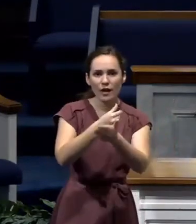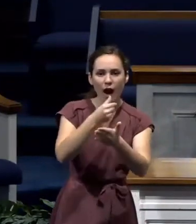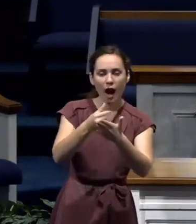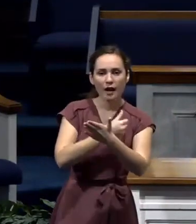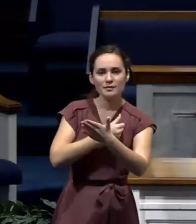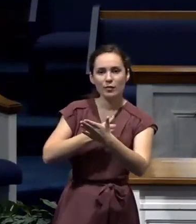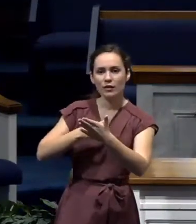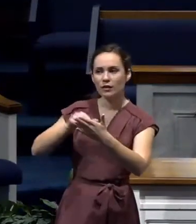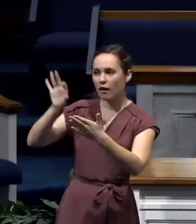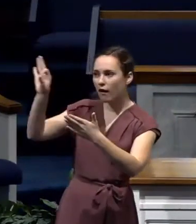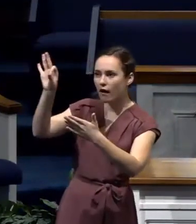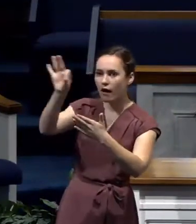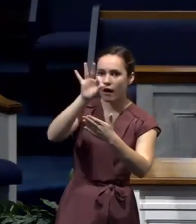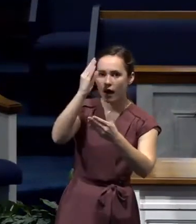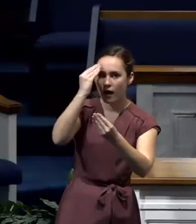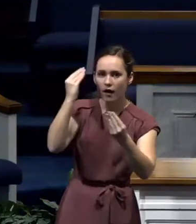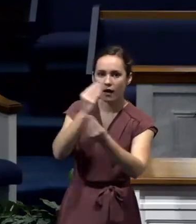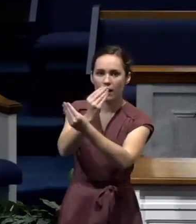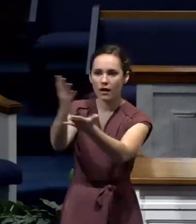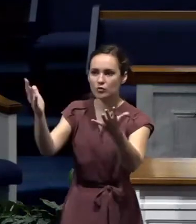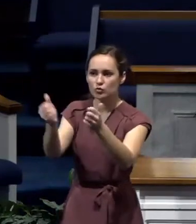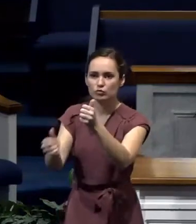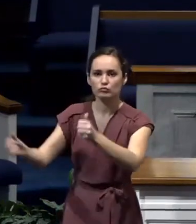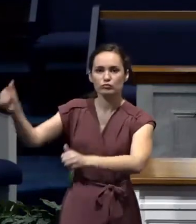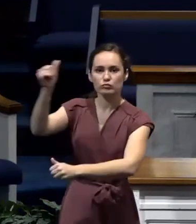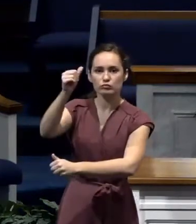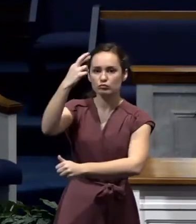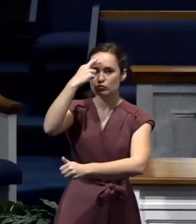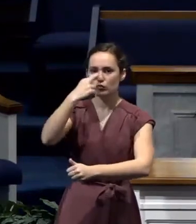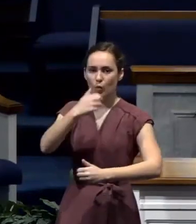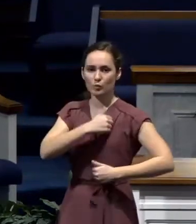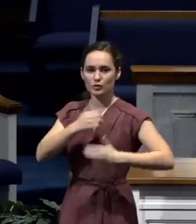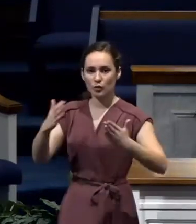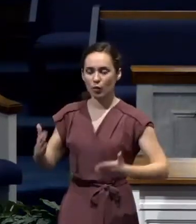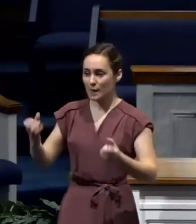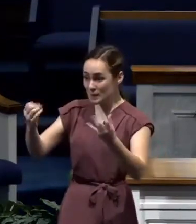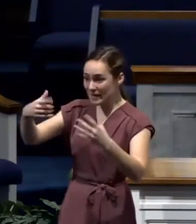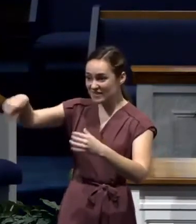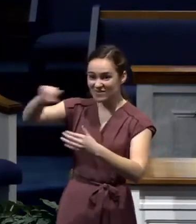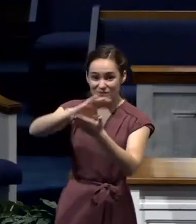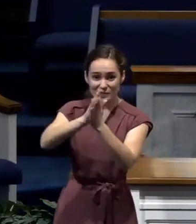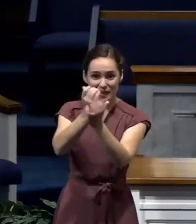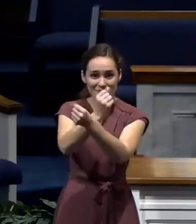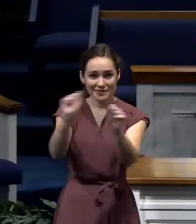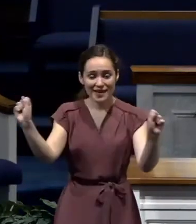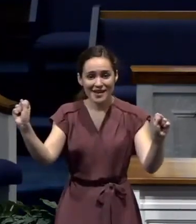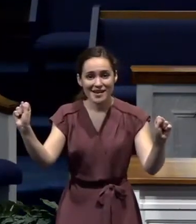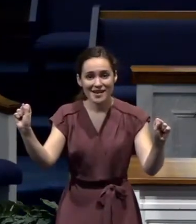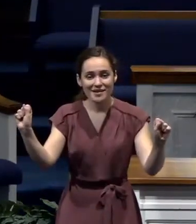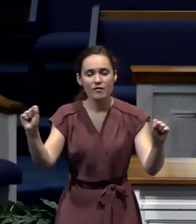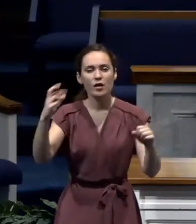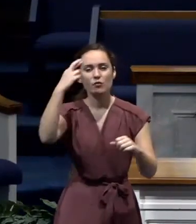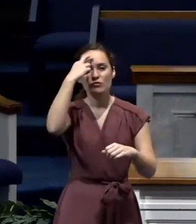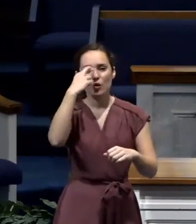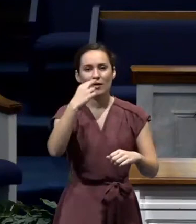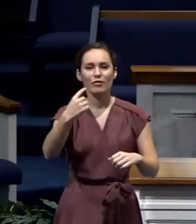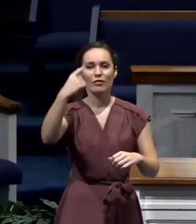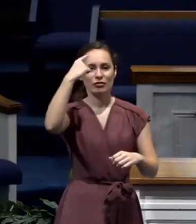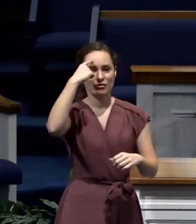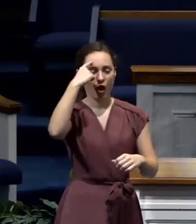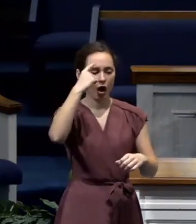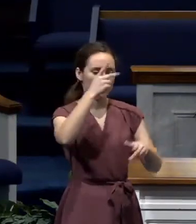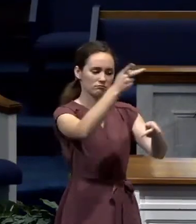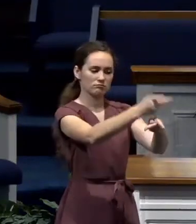elite military unit, many of them converting to the Lord Jesus Christ. You see, the Romans thought they were binding Paul.